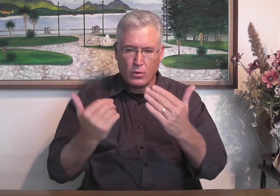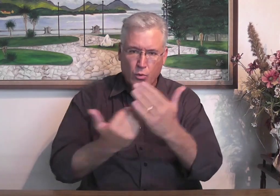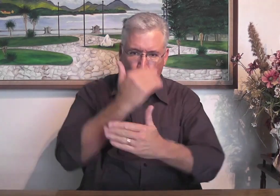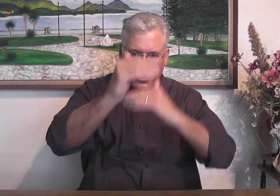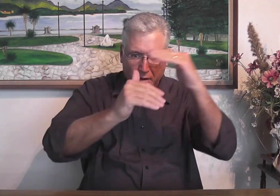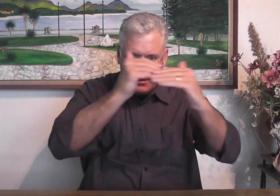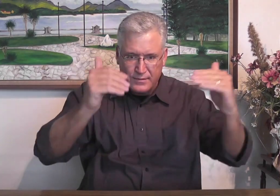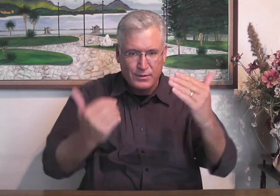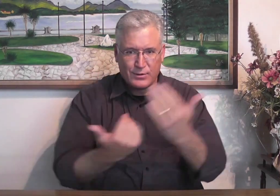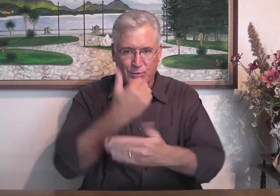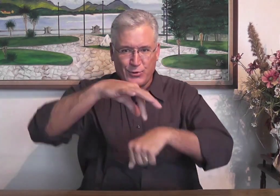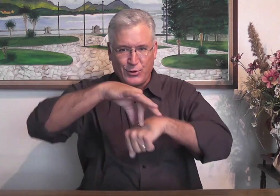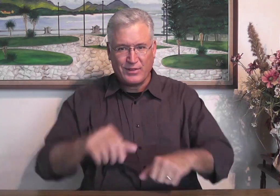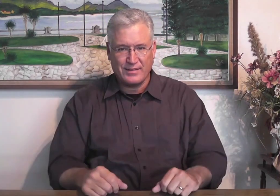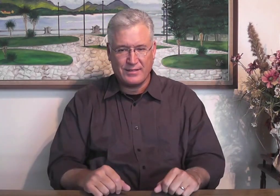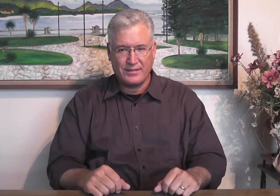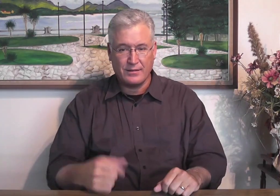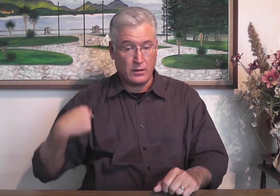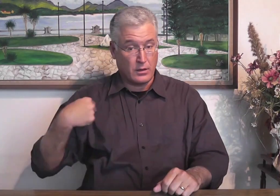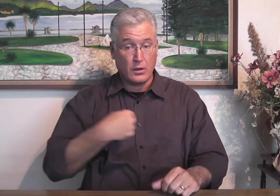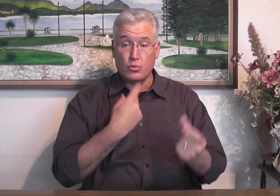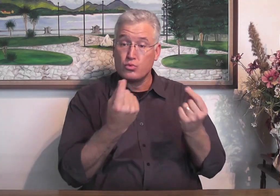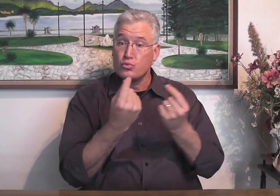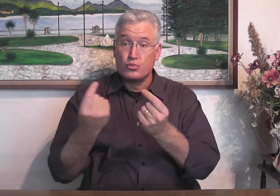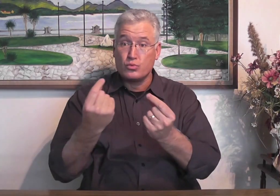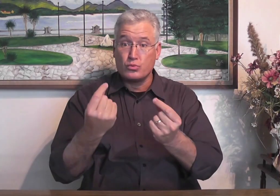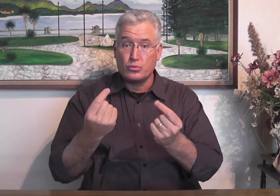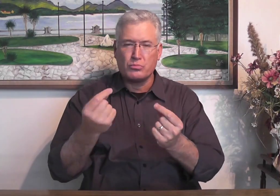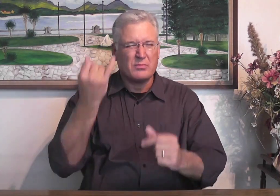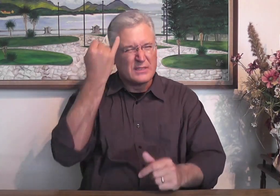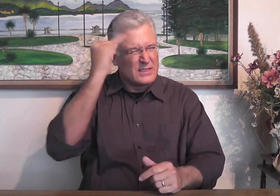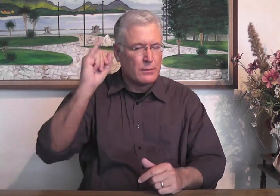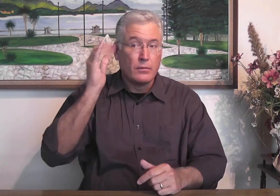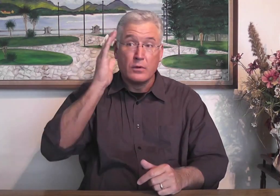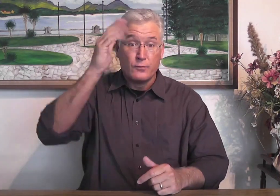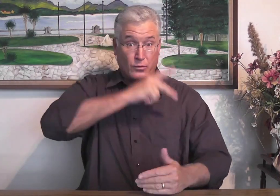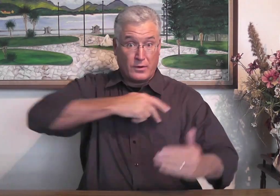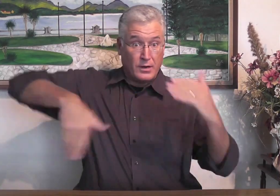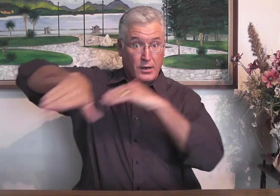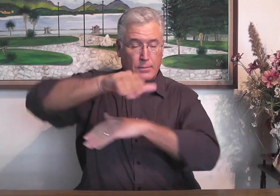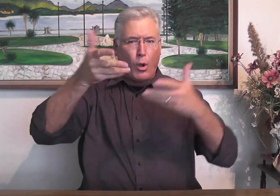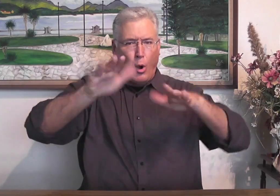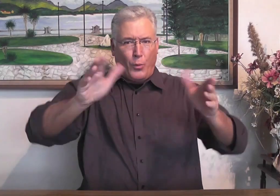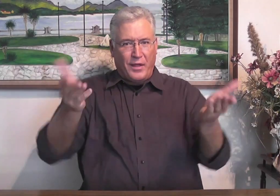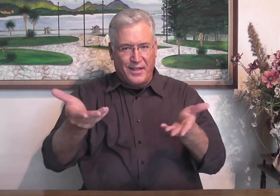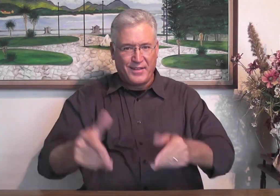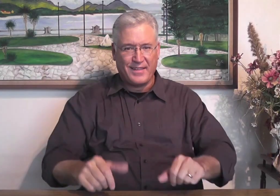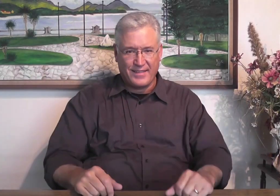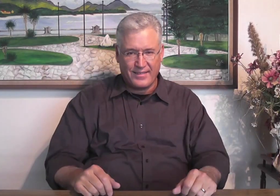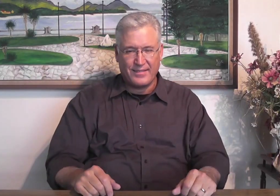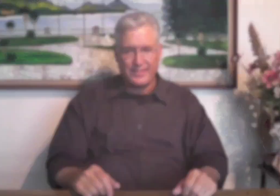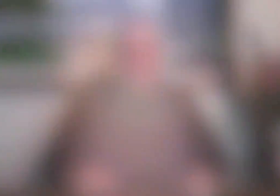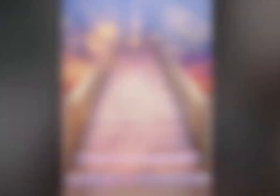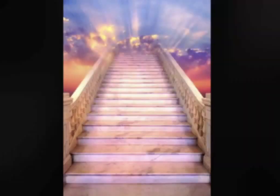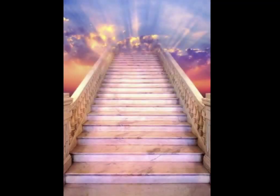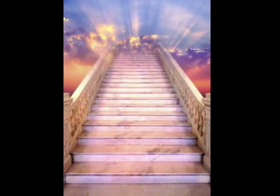we were in the kingdom of heaven, the new heaven, the new earth. And what are we to do? We are to live kingdom